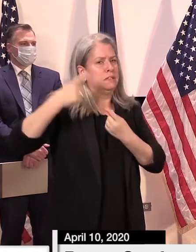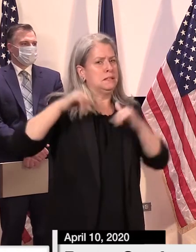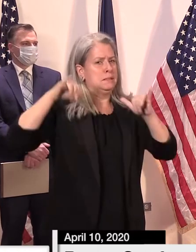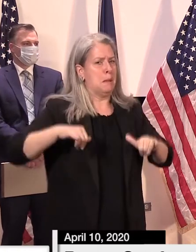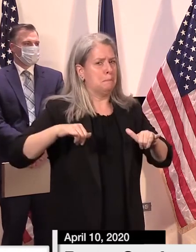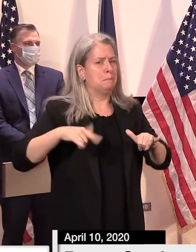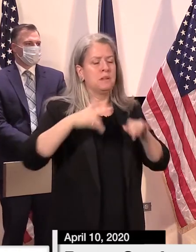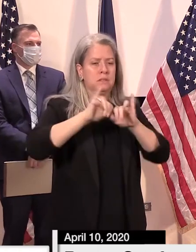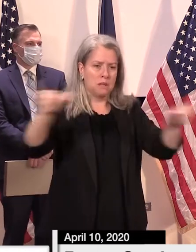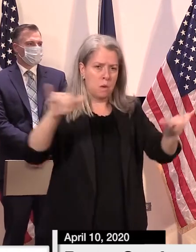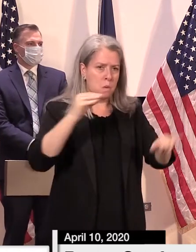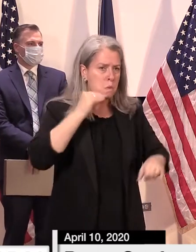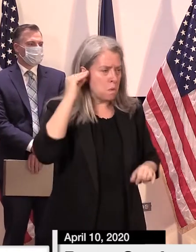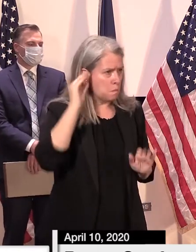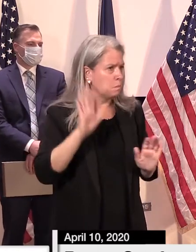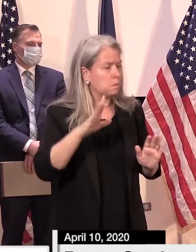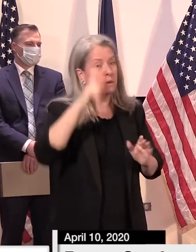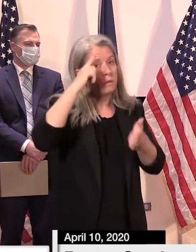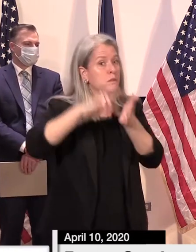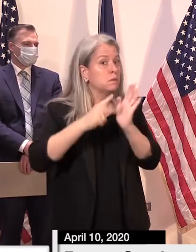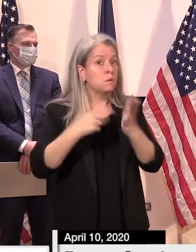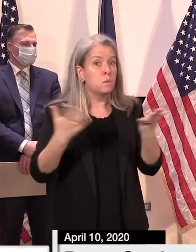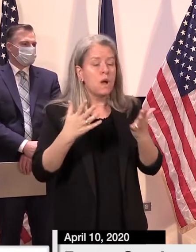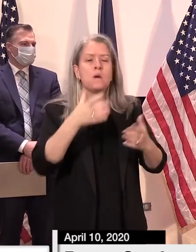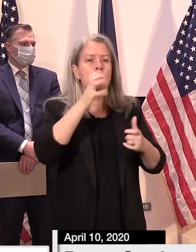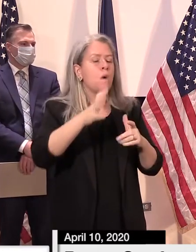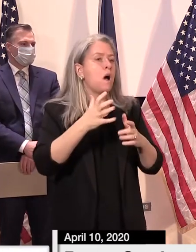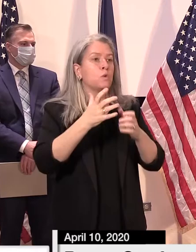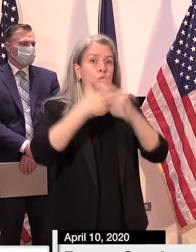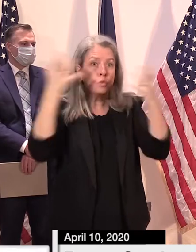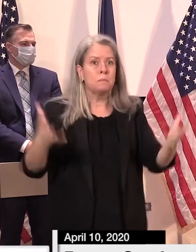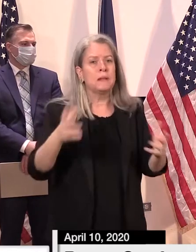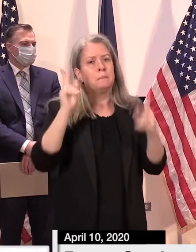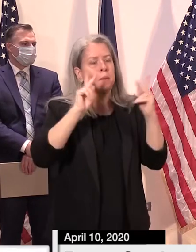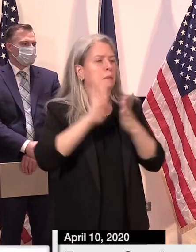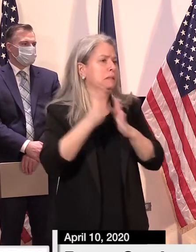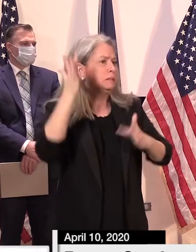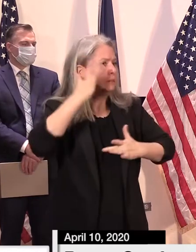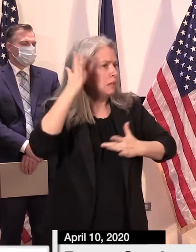overwhelming our health care system, as well as save lives.